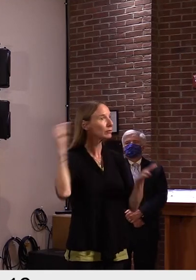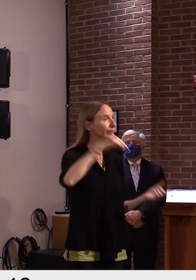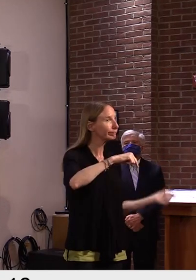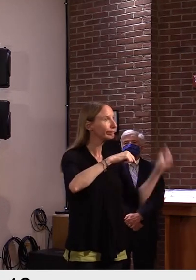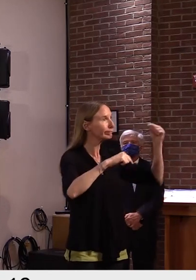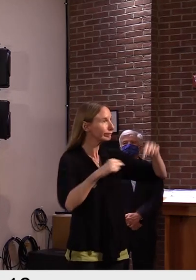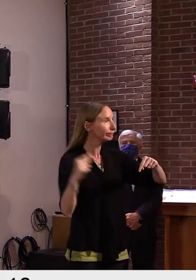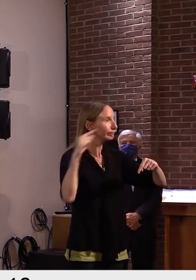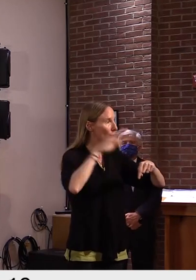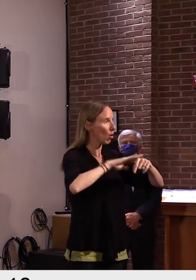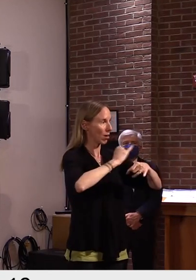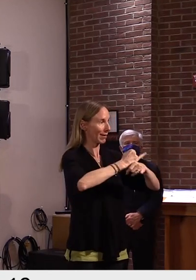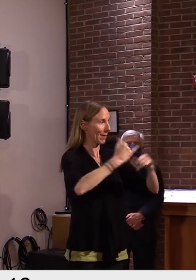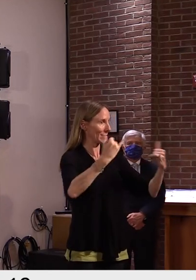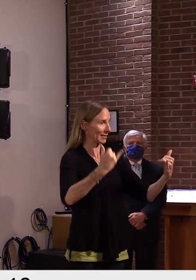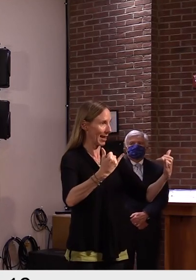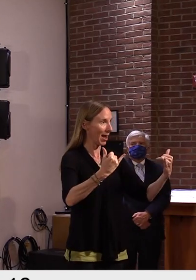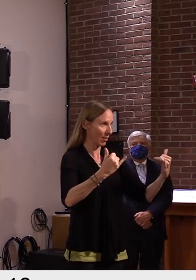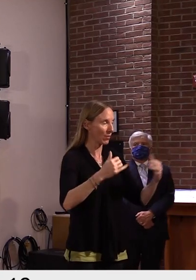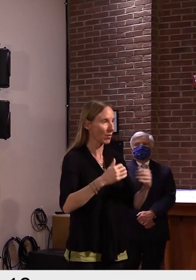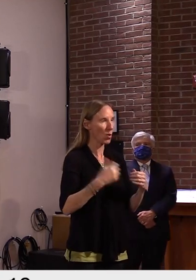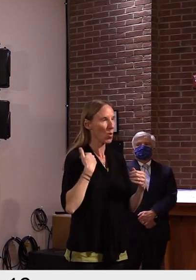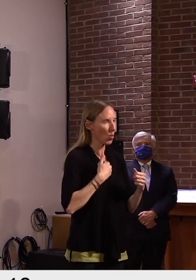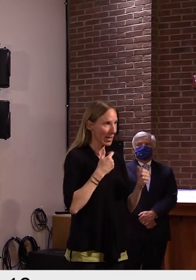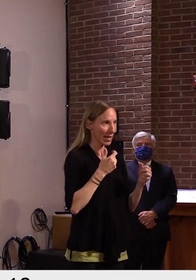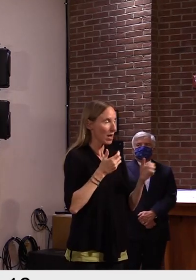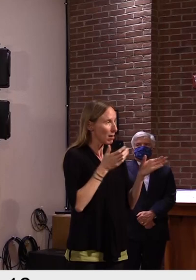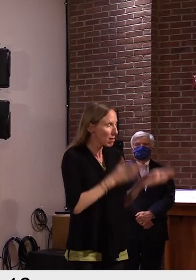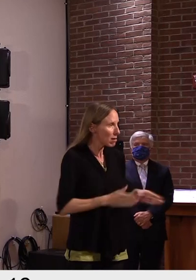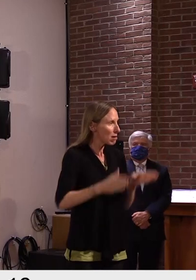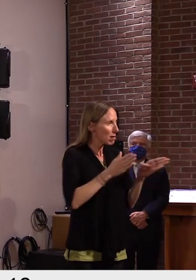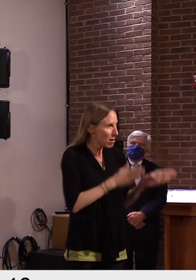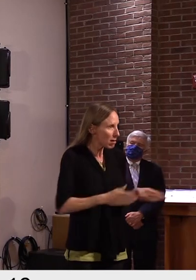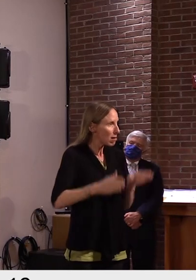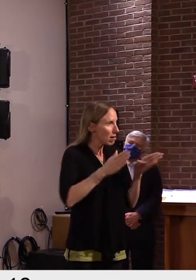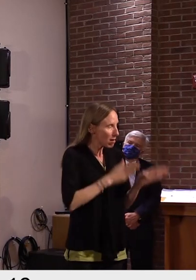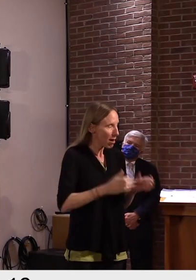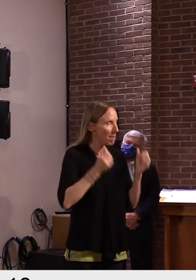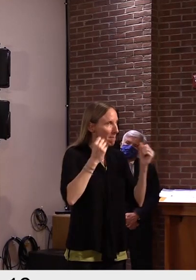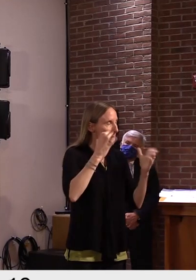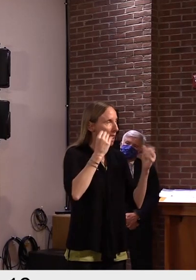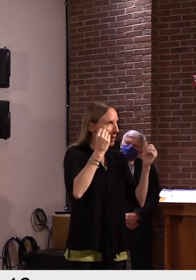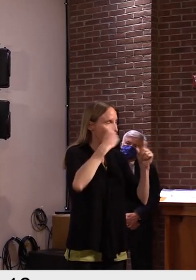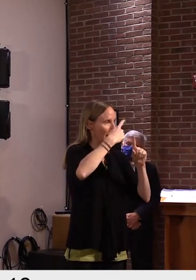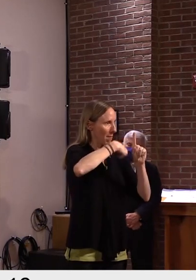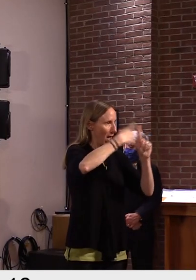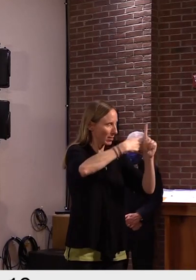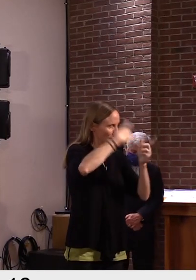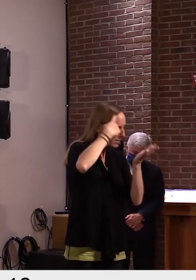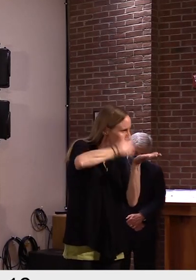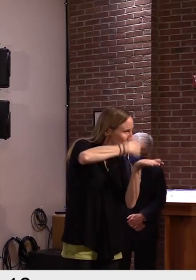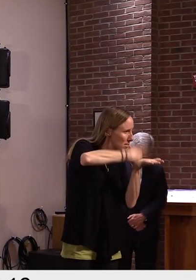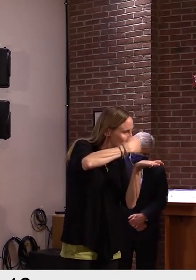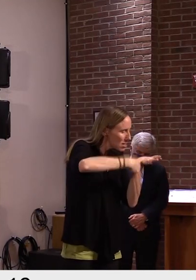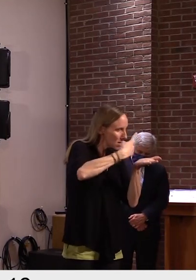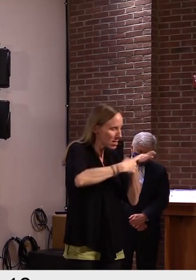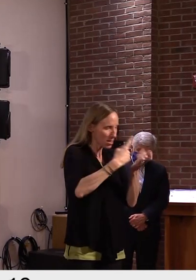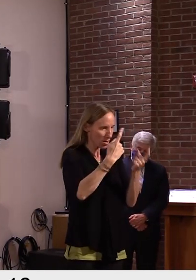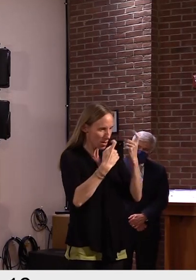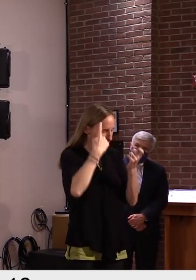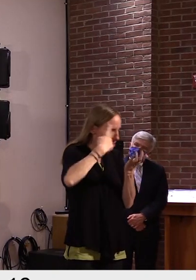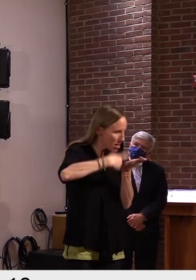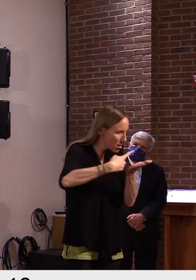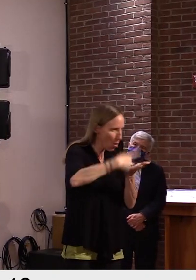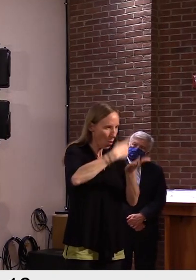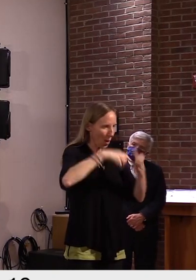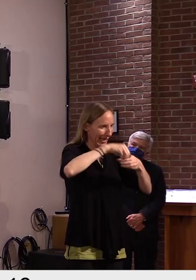We've been preparing with these institutions for months now to answer questions, think about what in-person learning